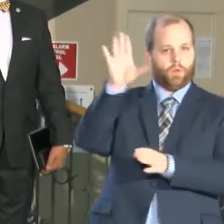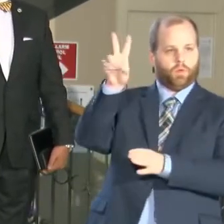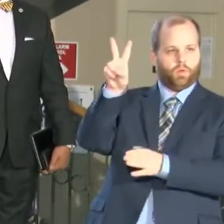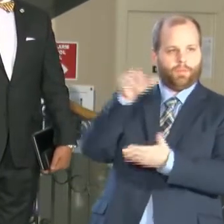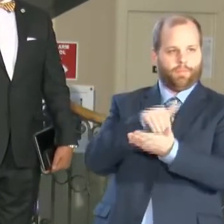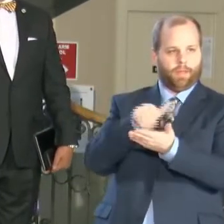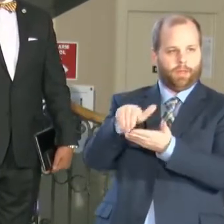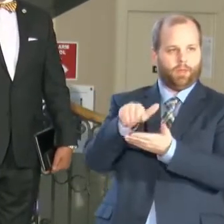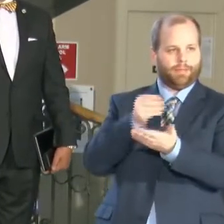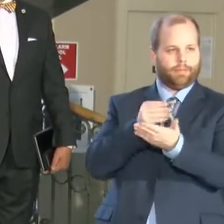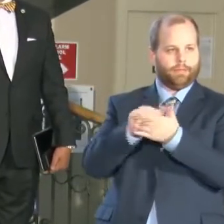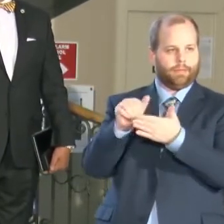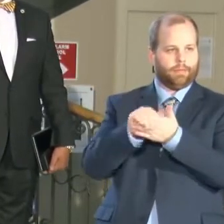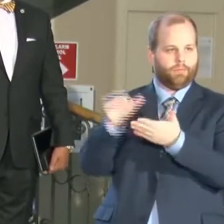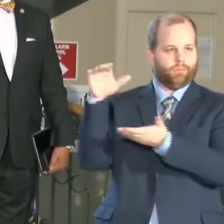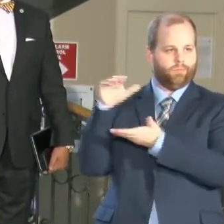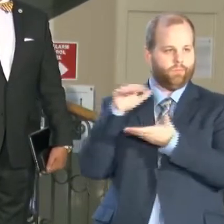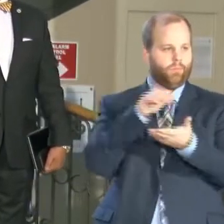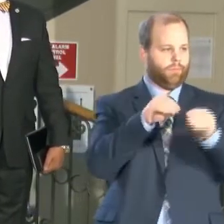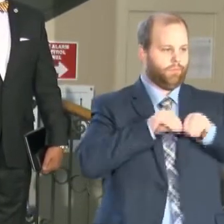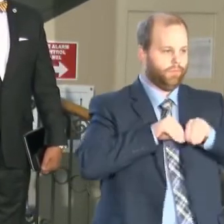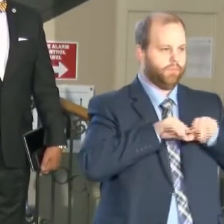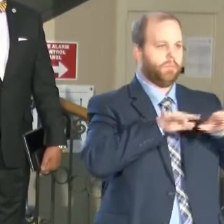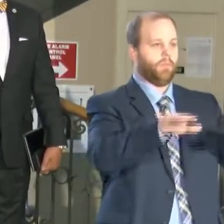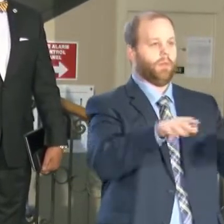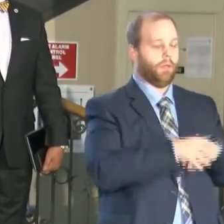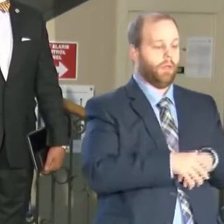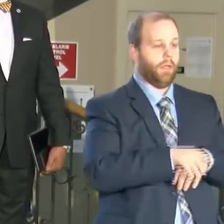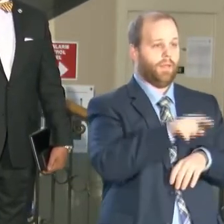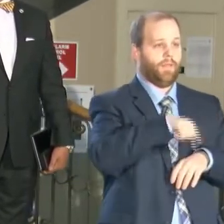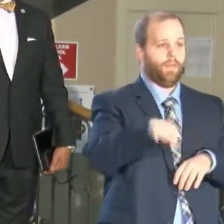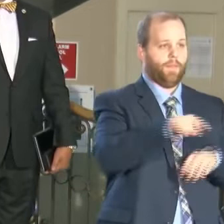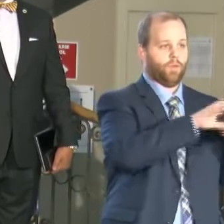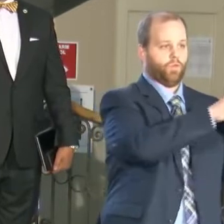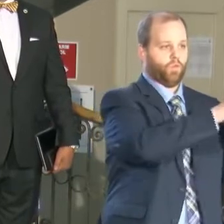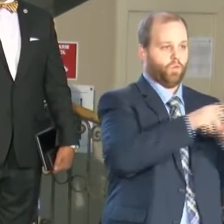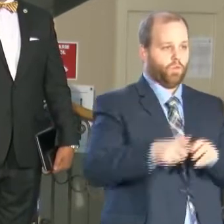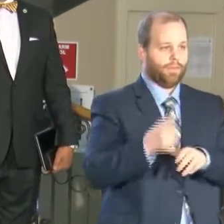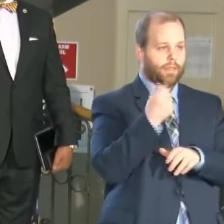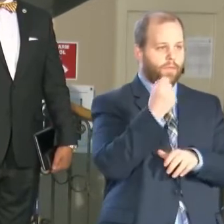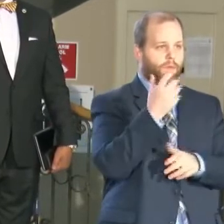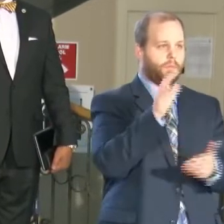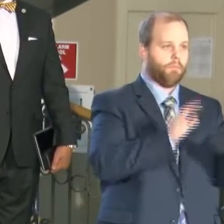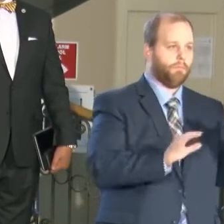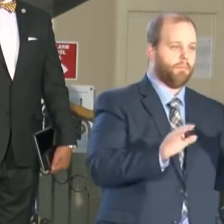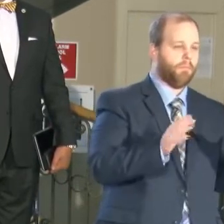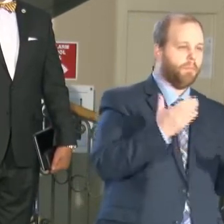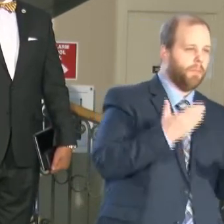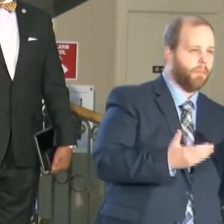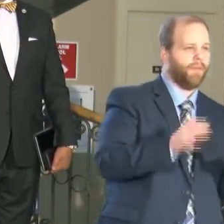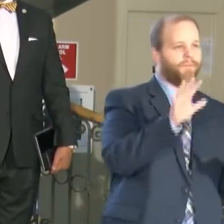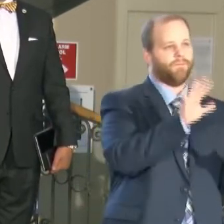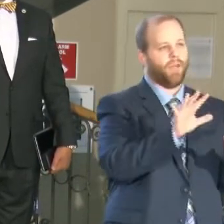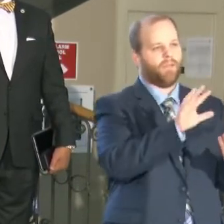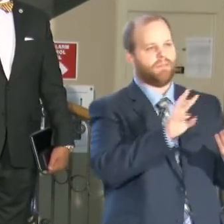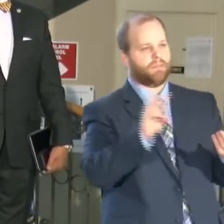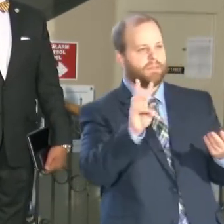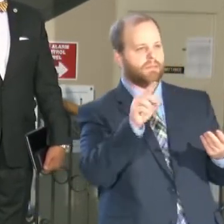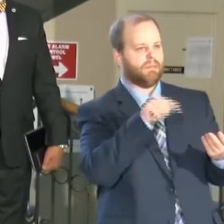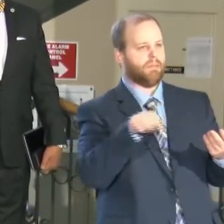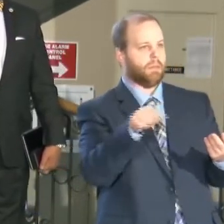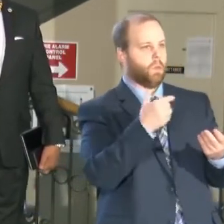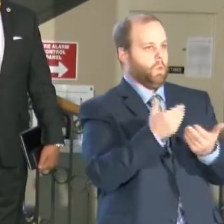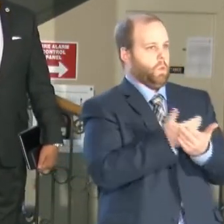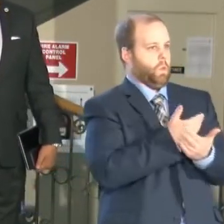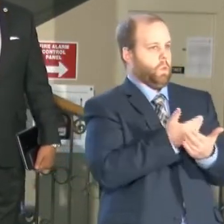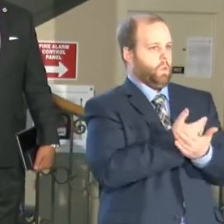And we're excited about these 11 organizations. And of these 11 organizations, close to five or six are new organizations that are new to the city of Little Rock procurement